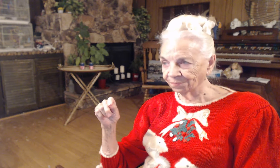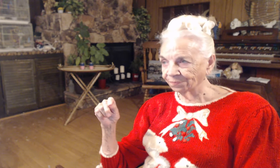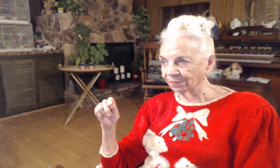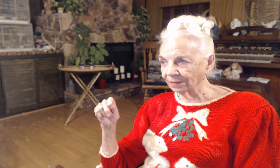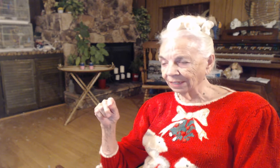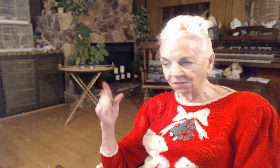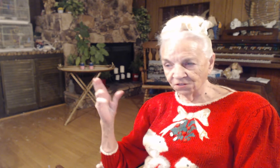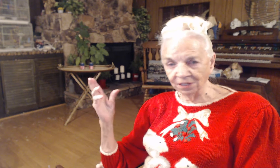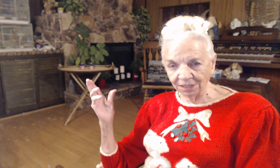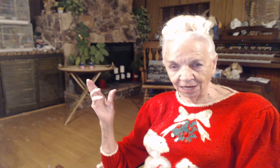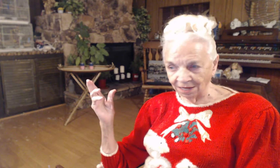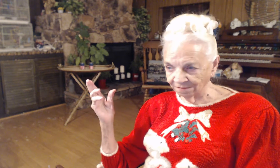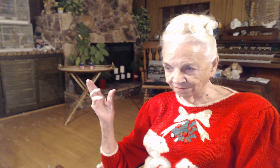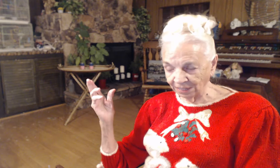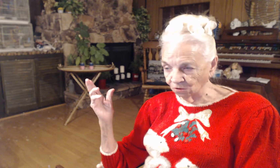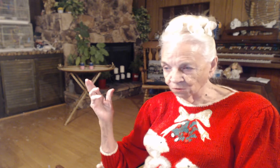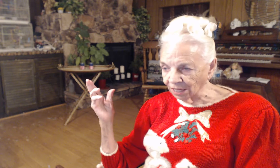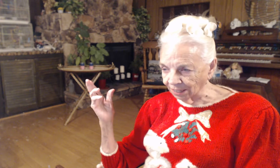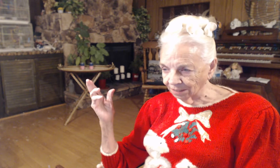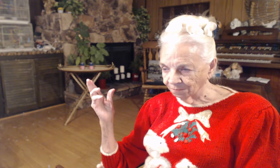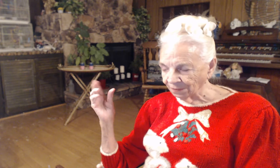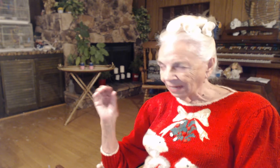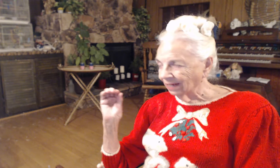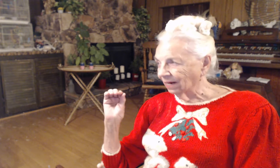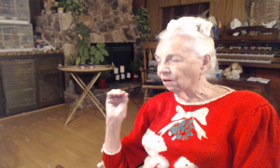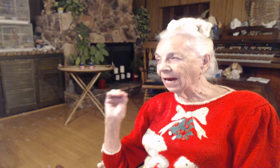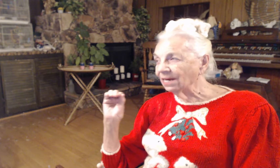is still alive. They don't die. Now, I know